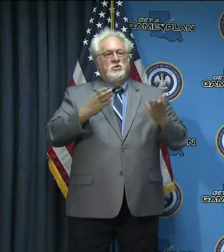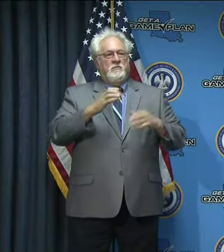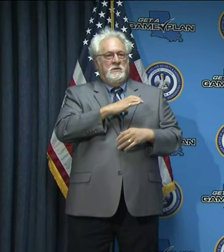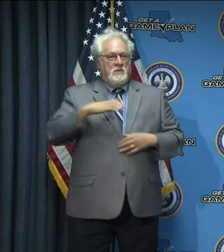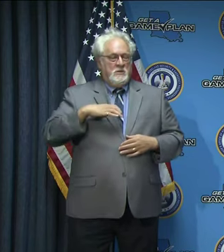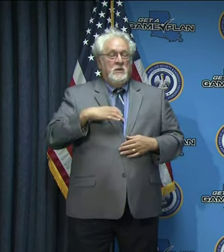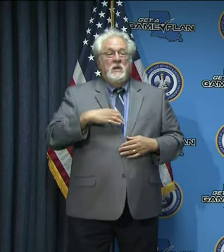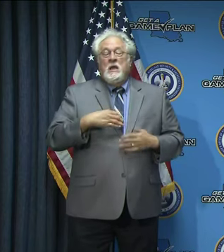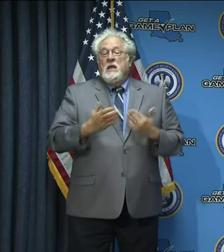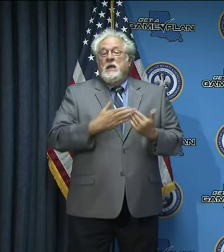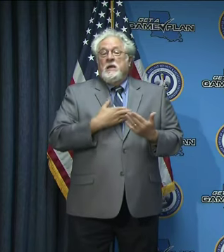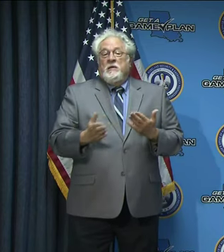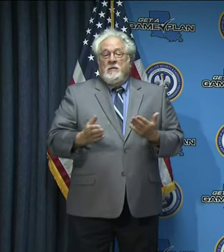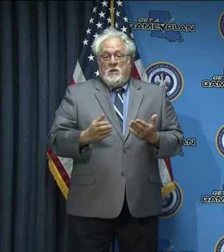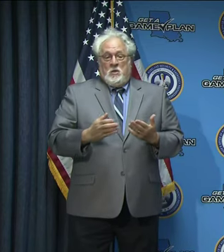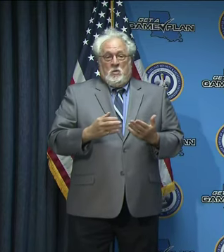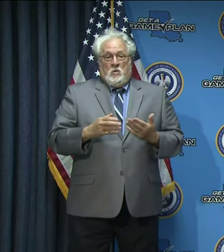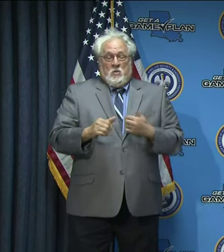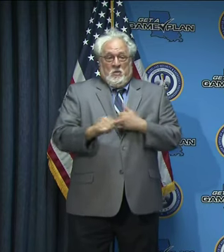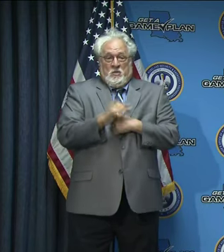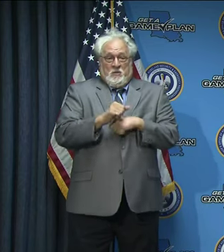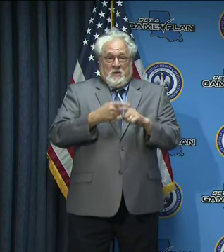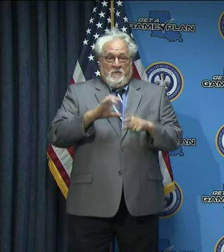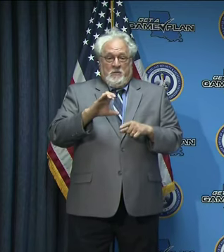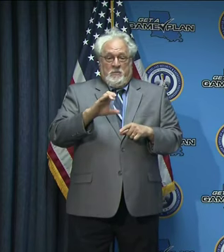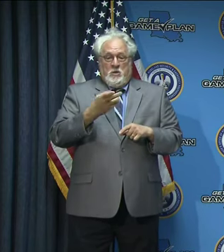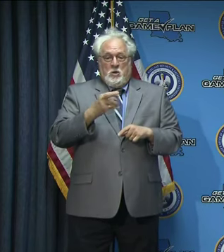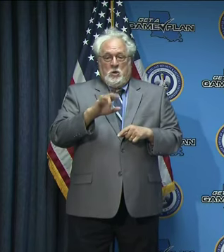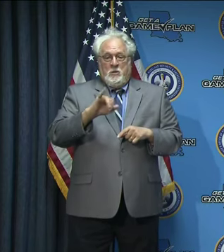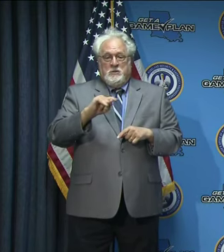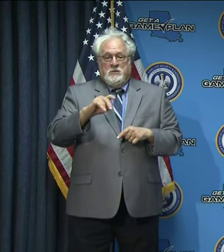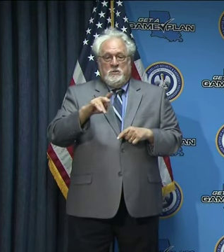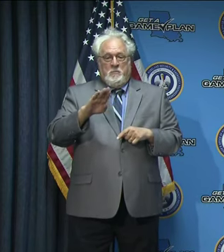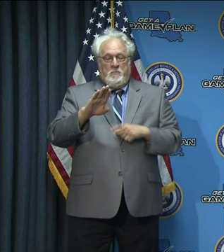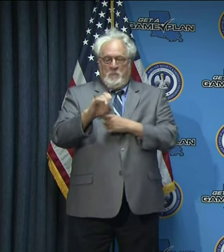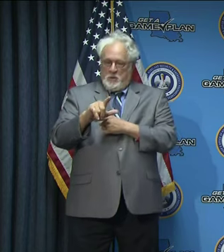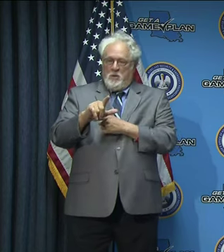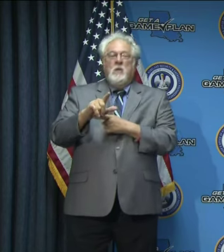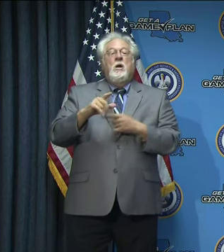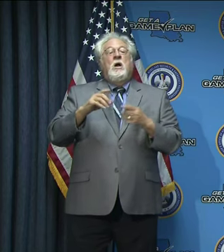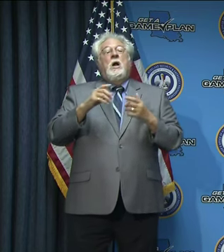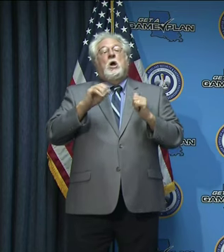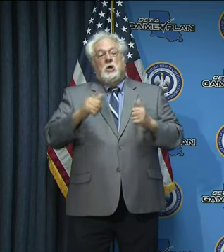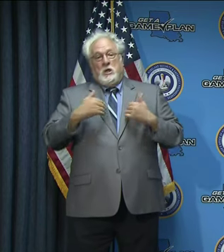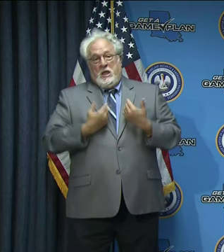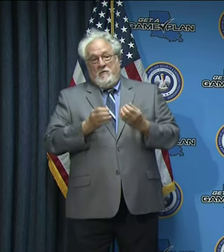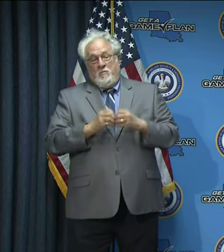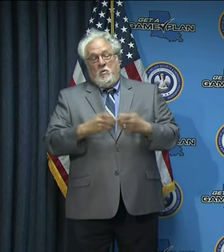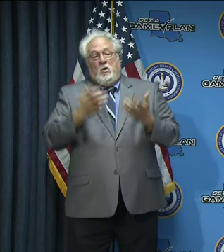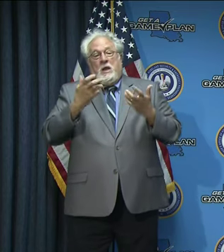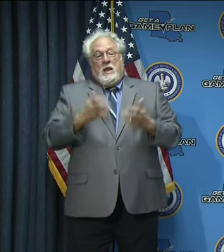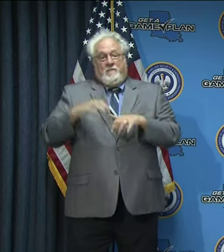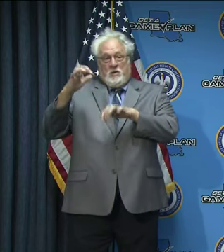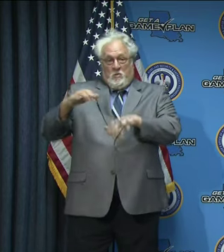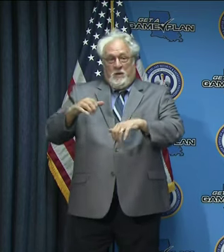even though the immediate threat from Cristobal has passed, there is the potential for more heavy rainfall as some of the trailing rain